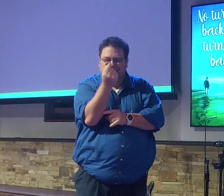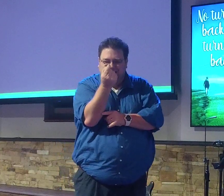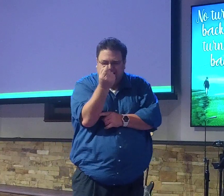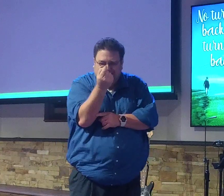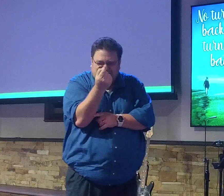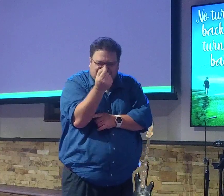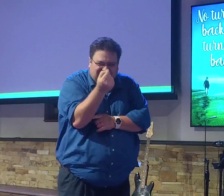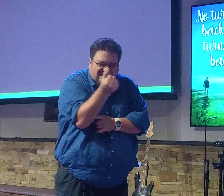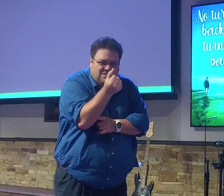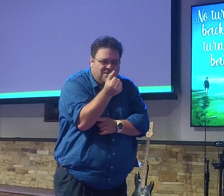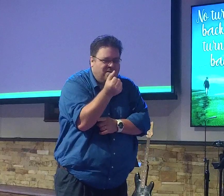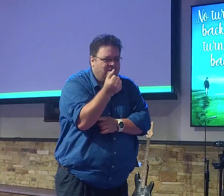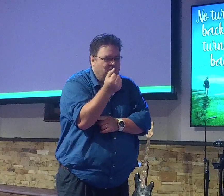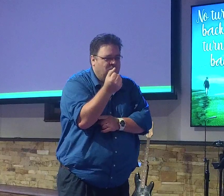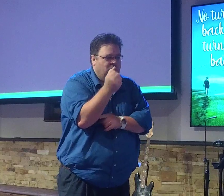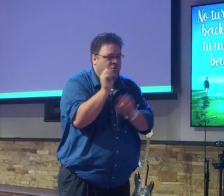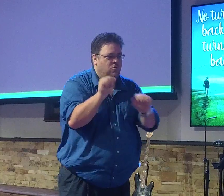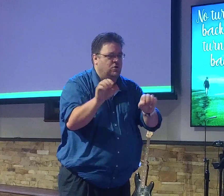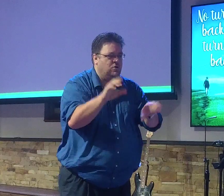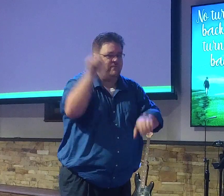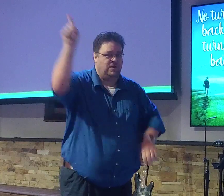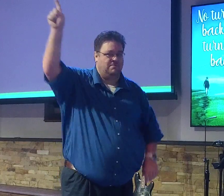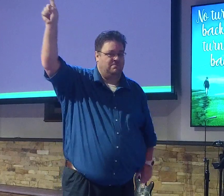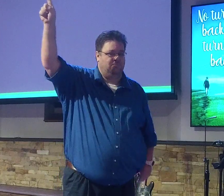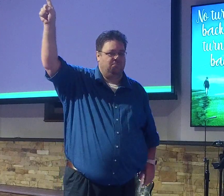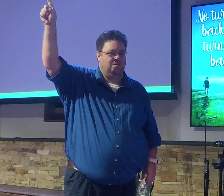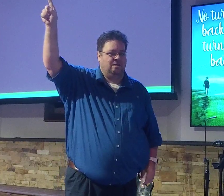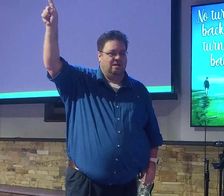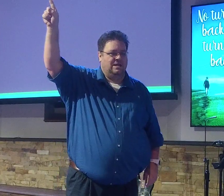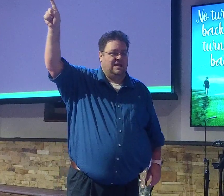do for Christ. And today, Christ is calling.